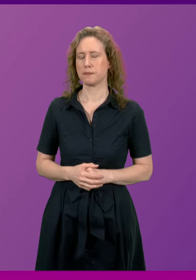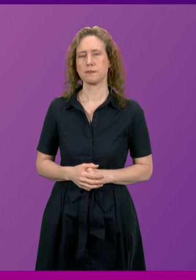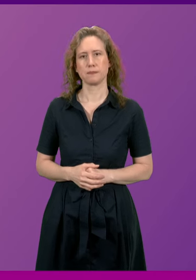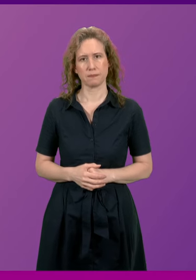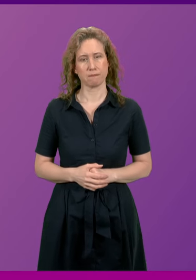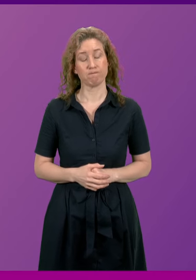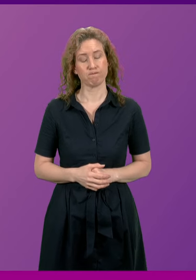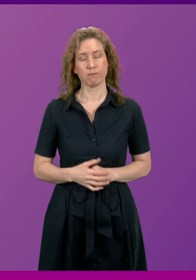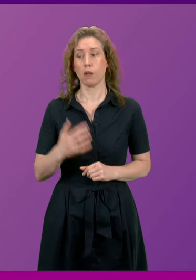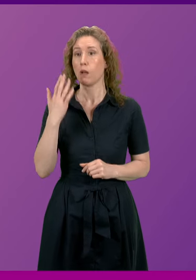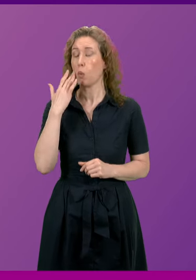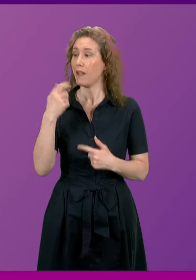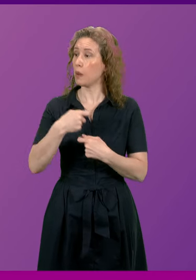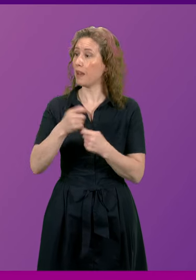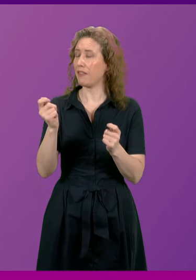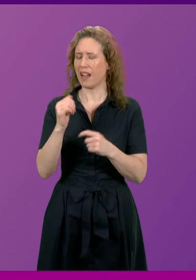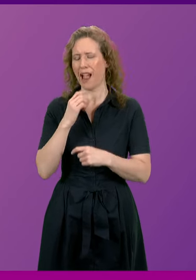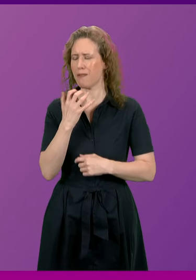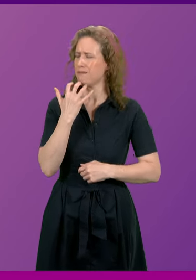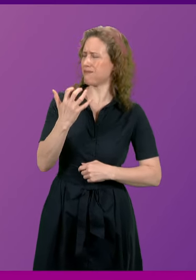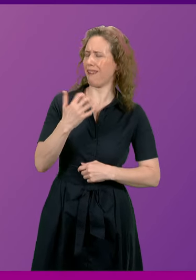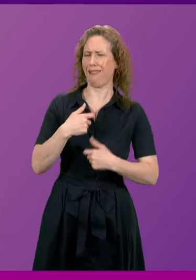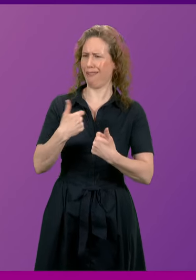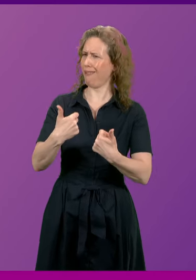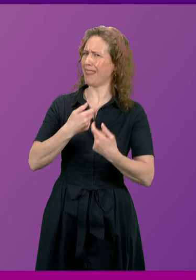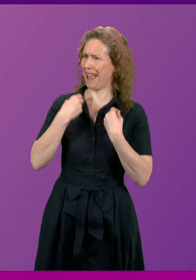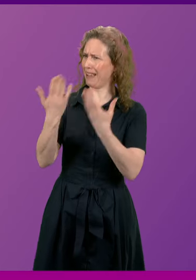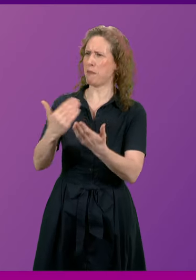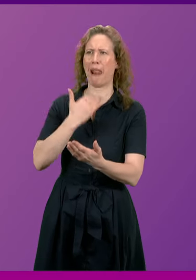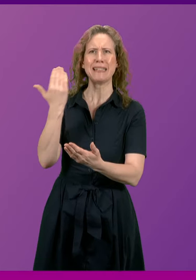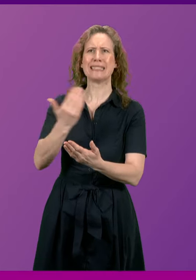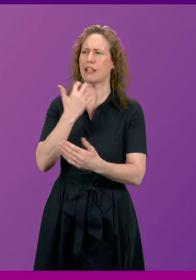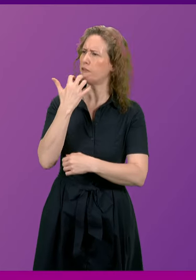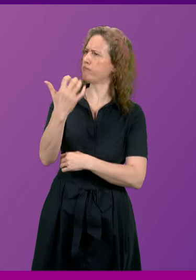You know, when they were giving out brass necks, they gave them out in abundance over here.